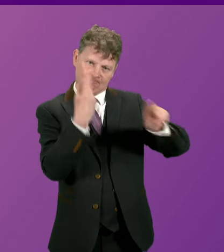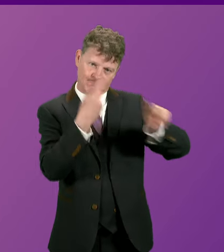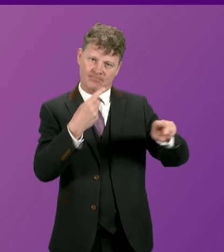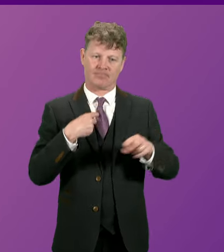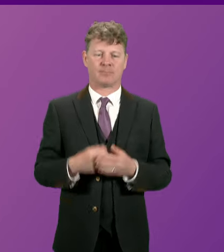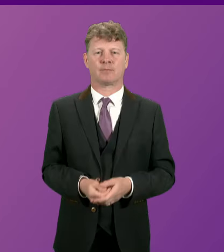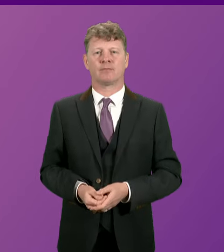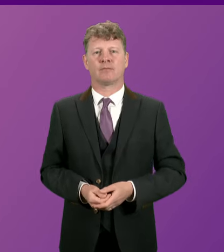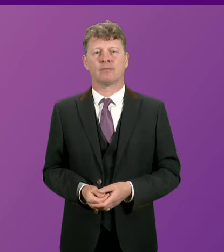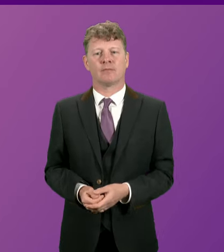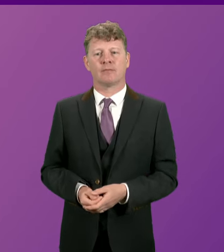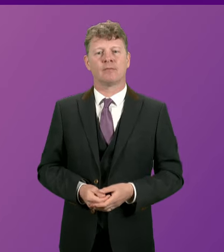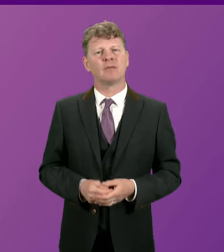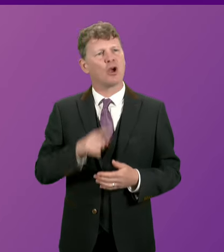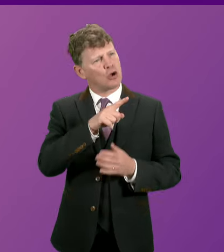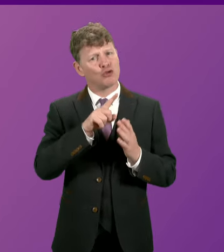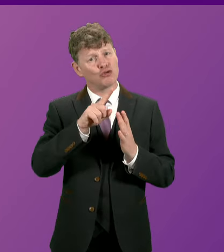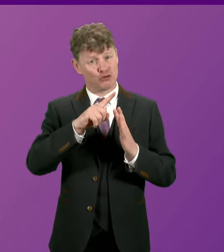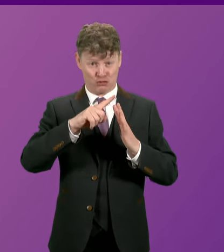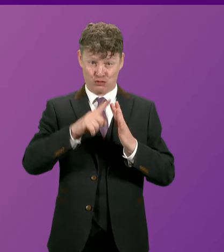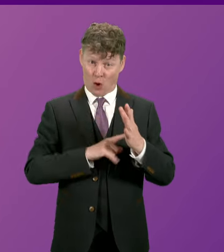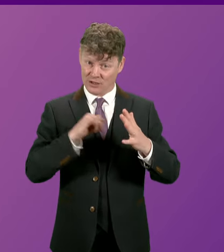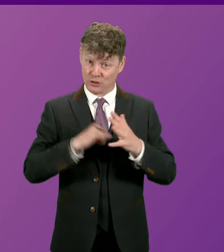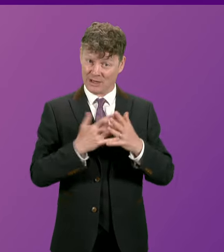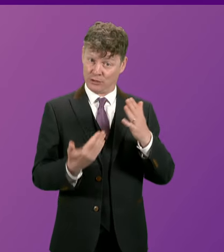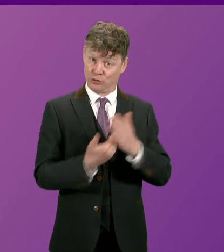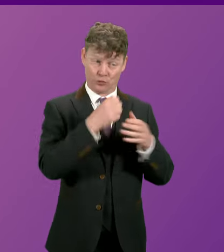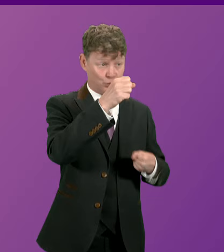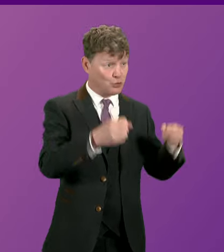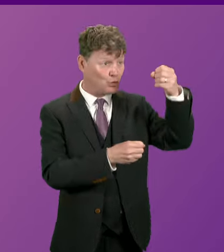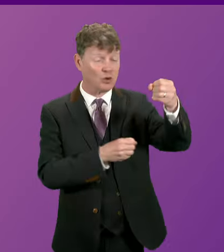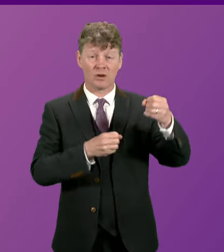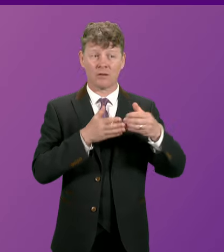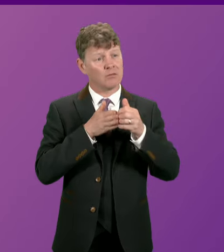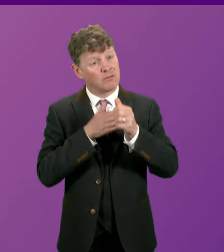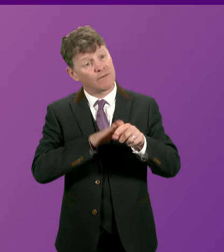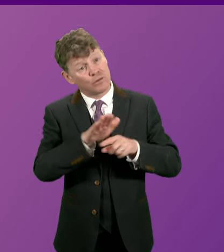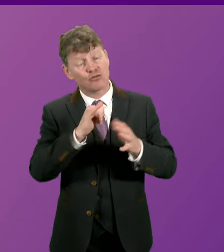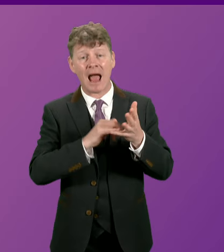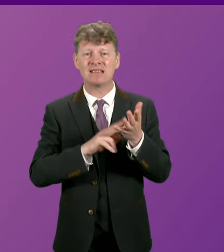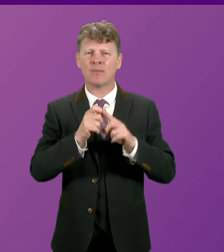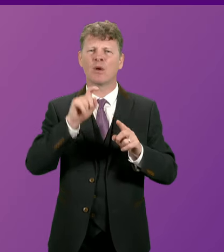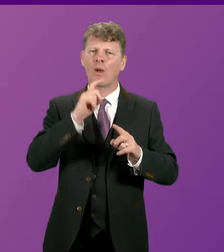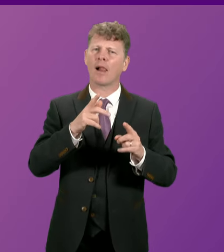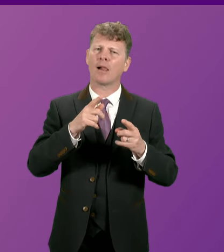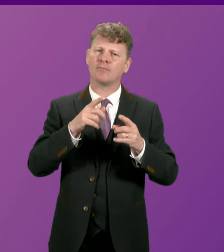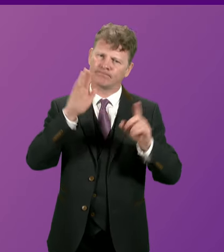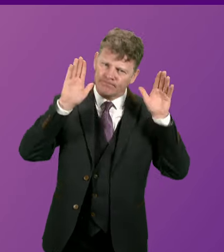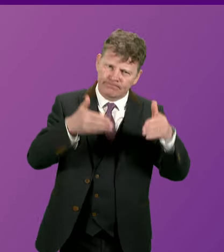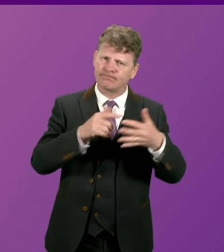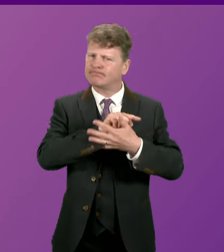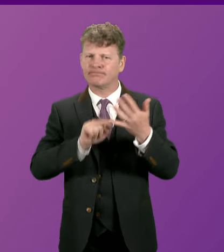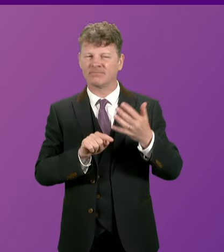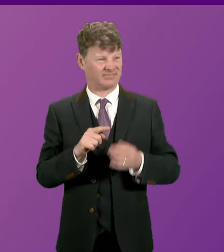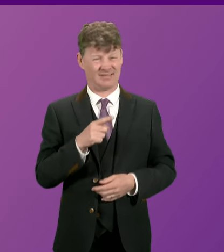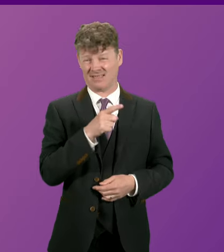But what will John Swinney and the SNP stand on? John Swinney has confirmed today he will be another